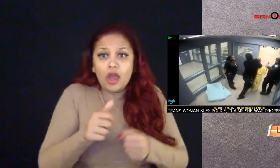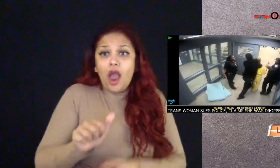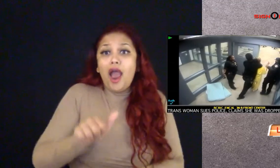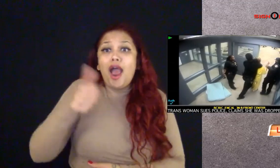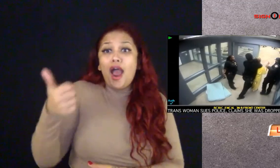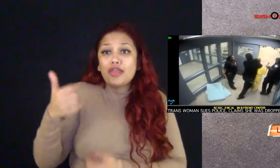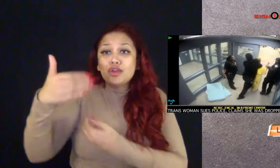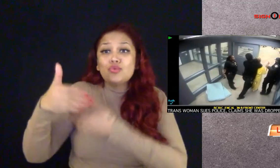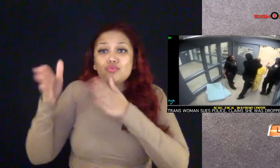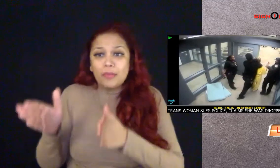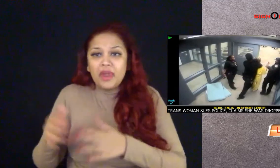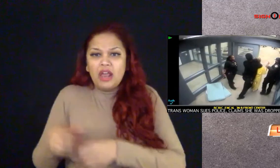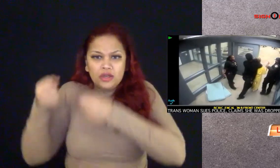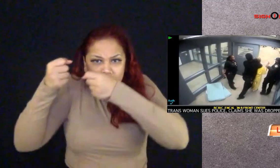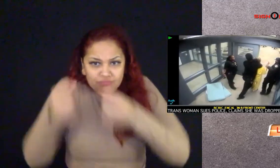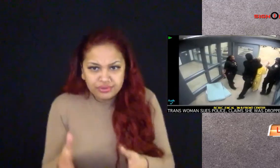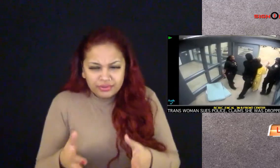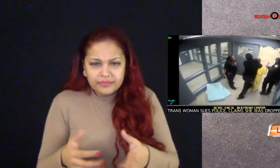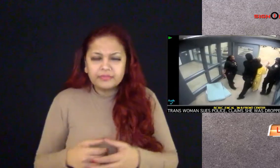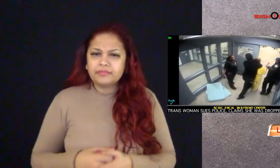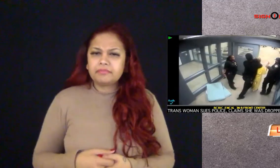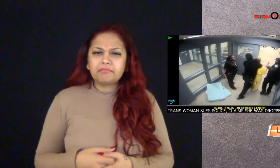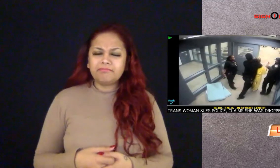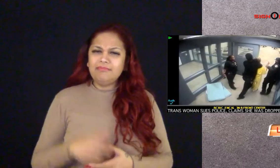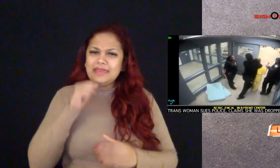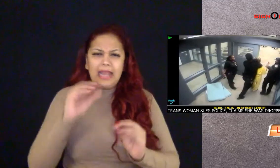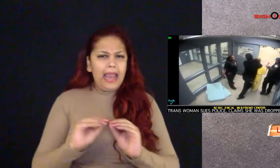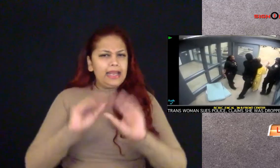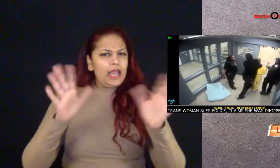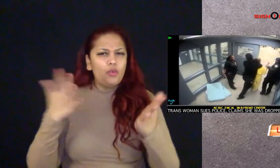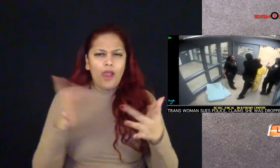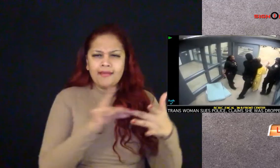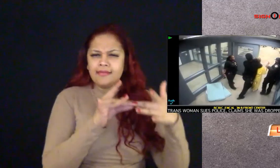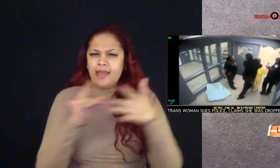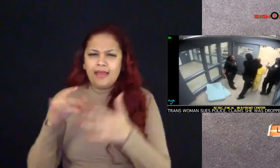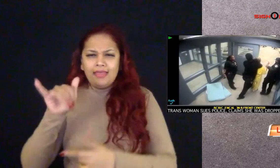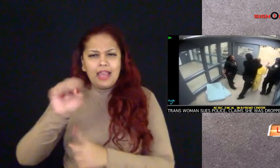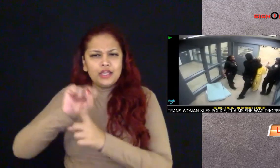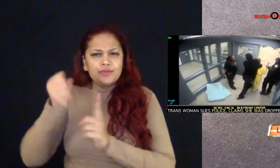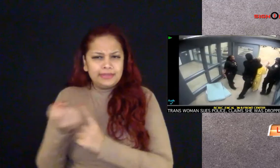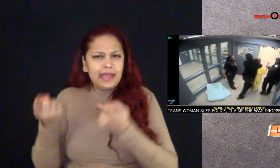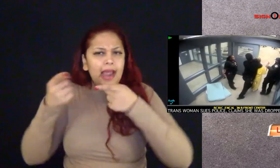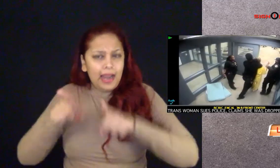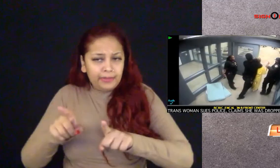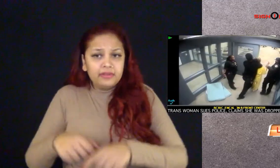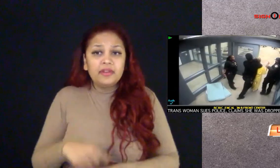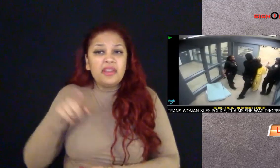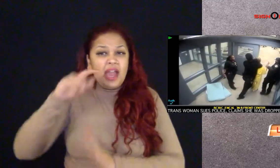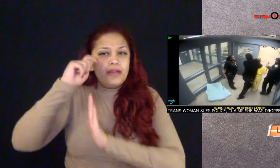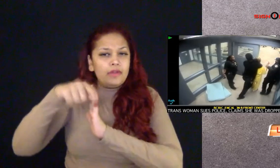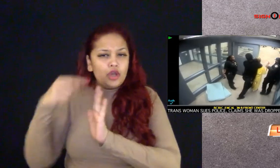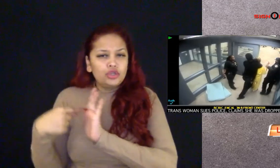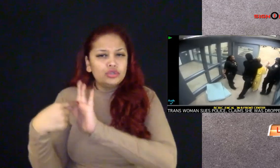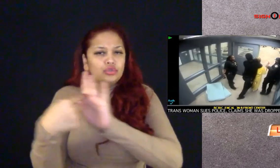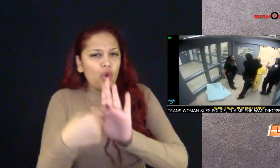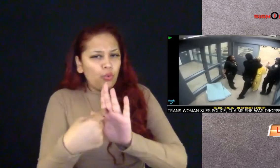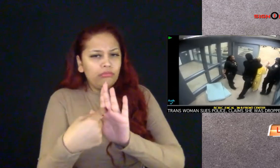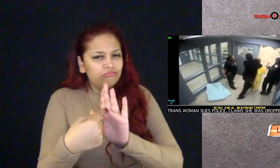another room and then dropping her. It's unclear what led to the incident as the video has no